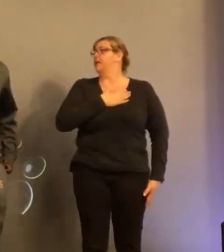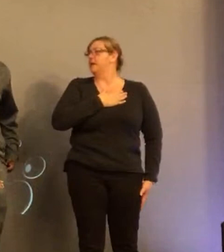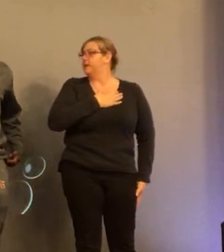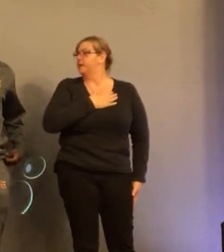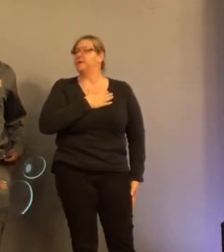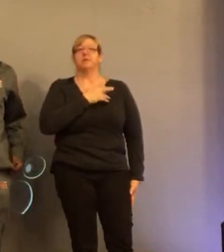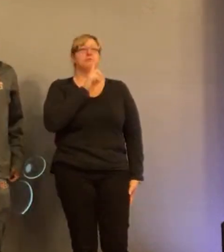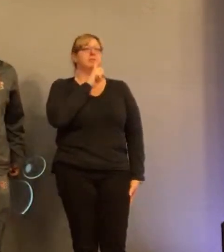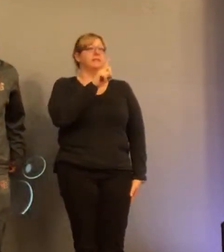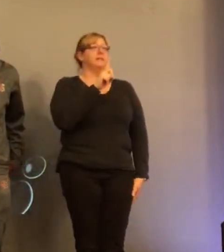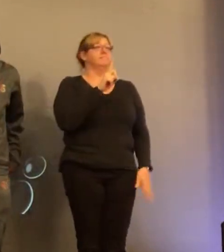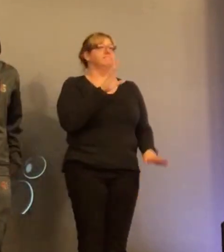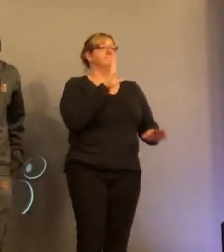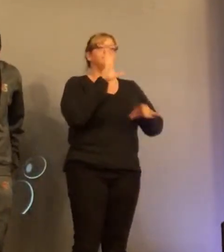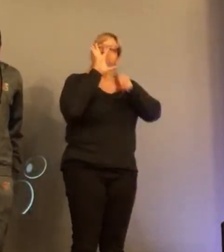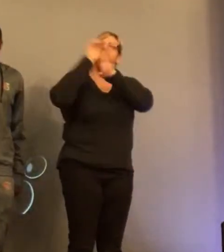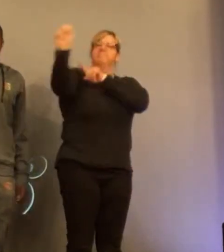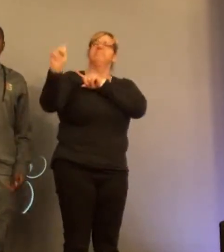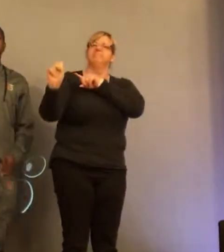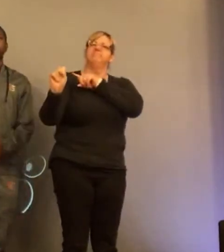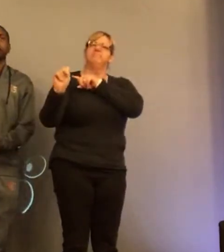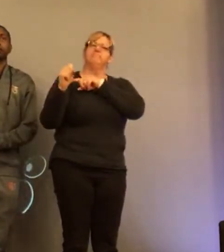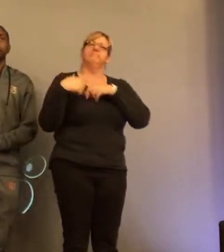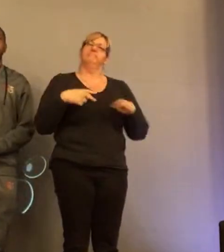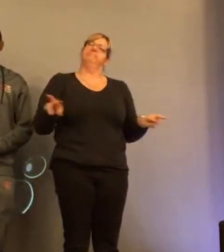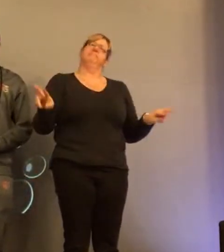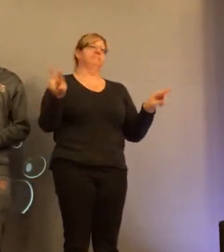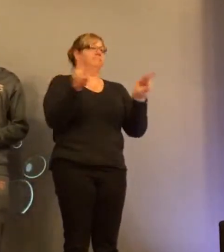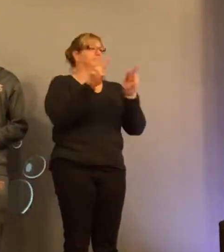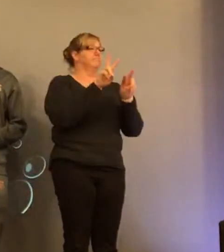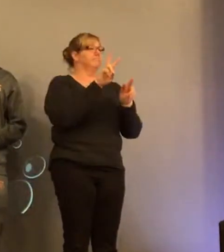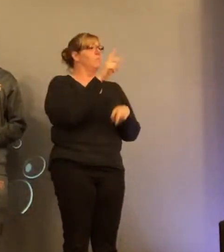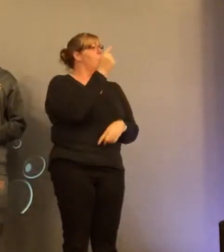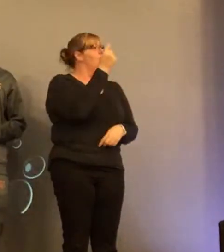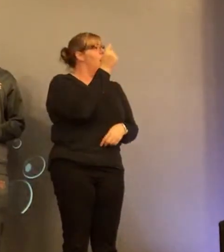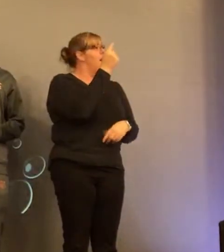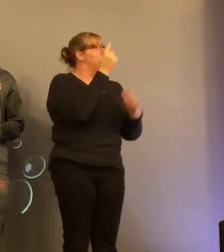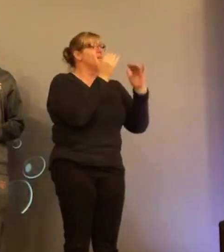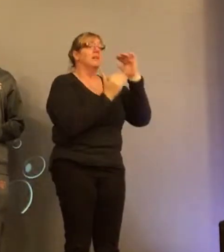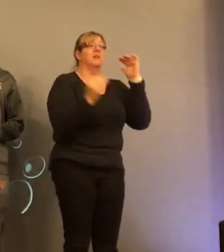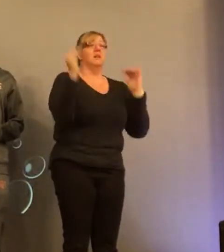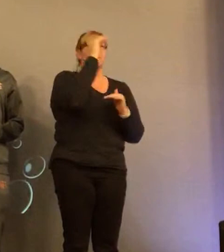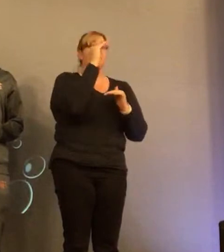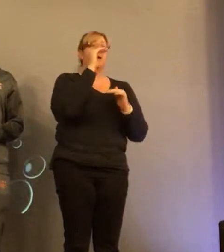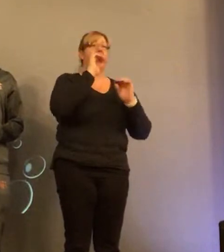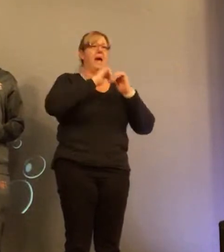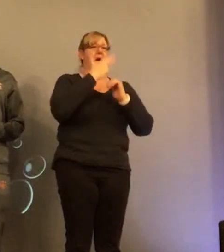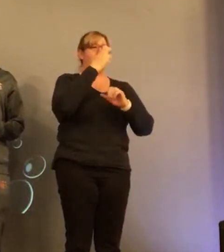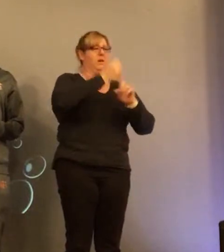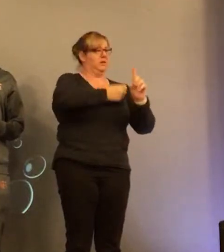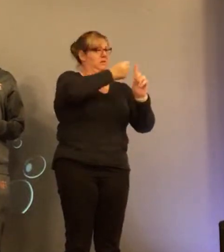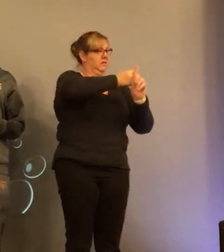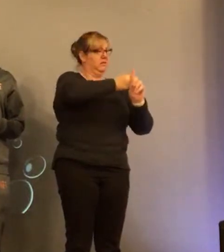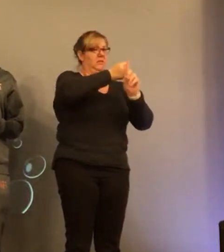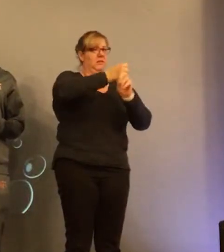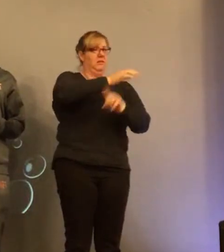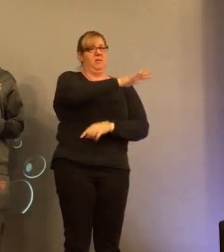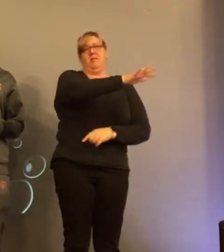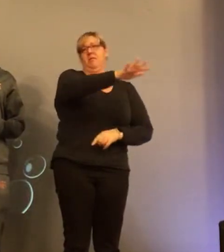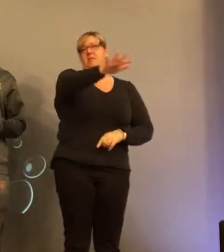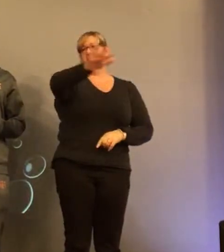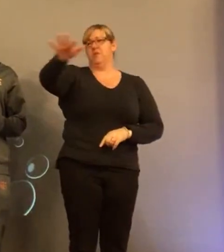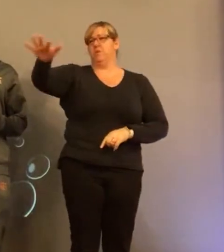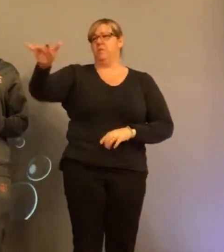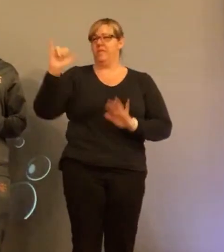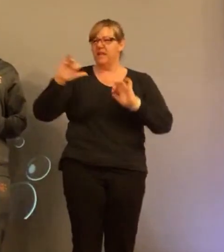this is really awesome but what's more awesome is the effect that he's had on you guys and that's how we